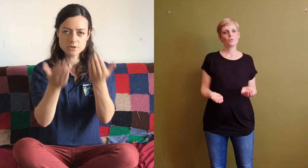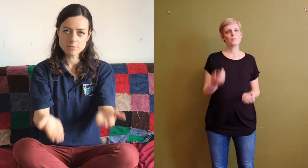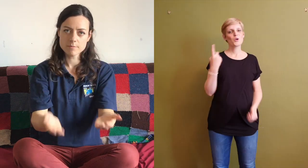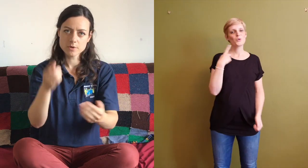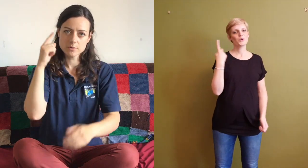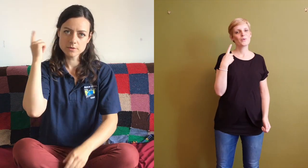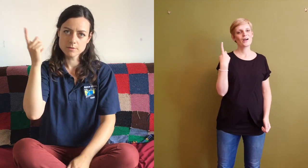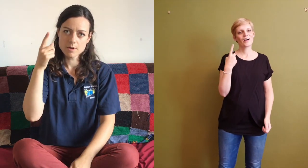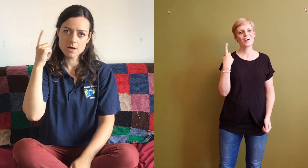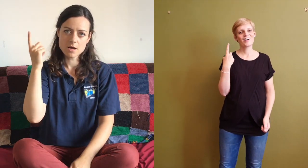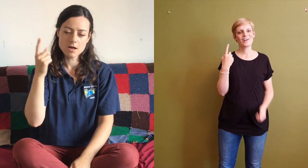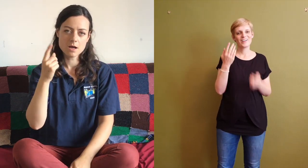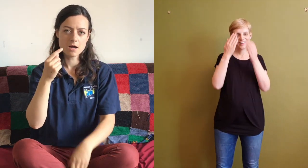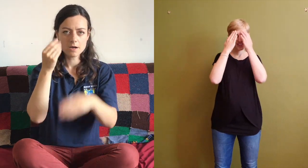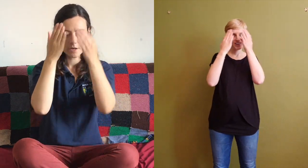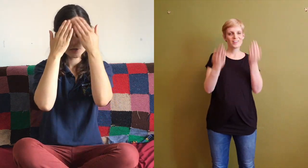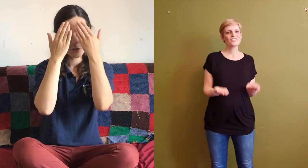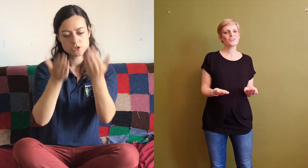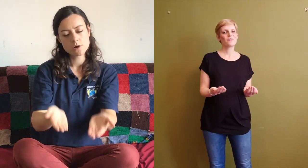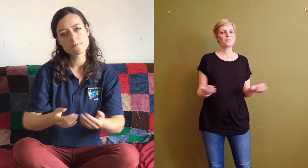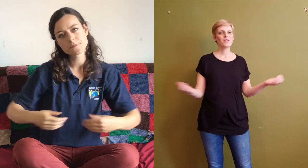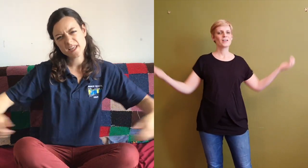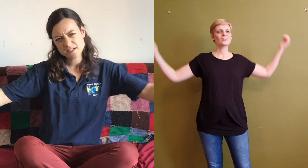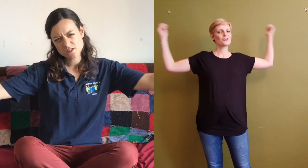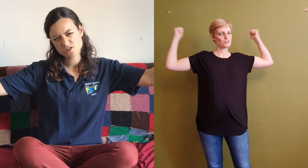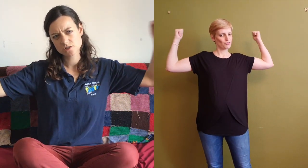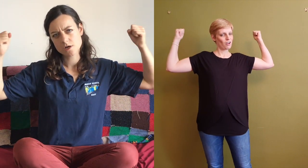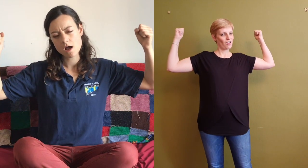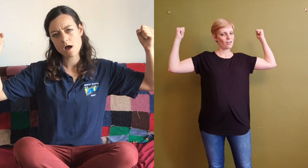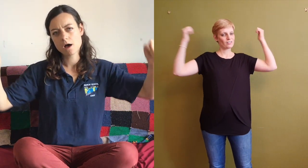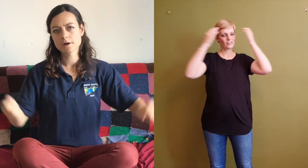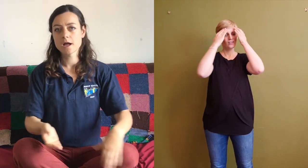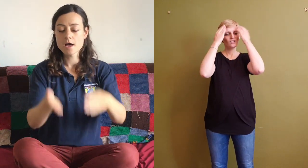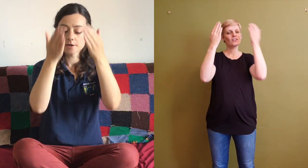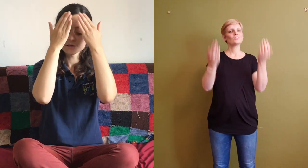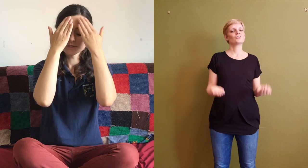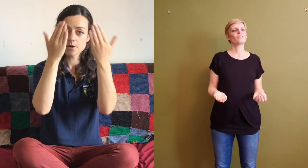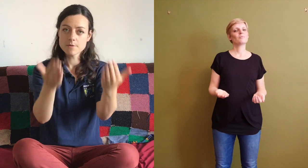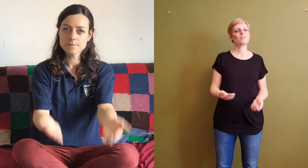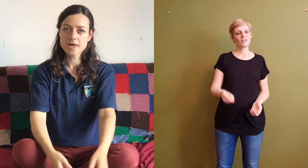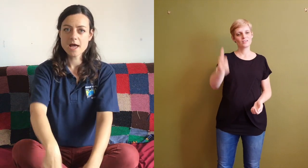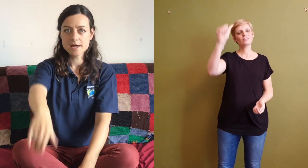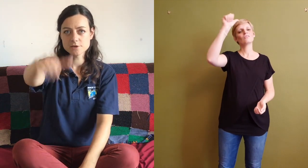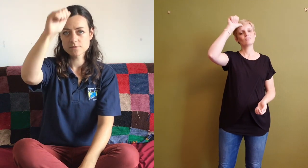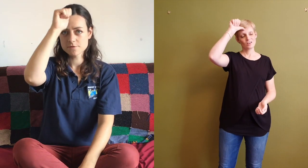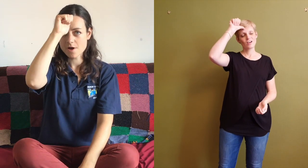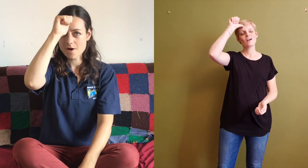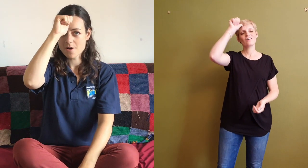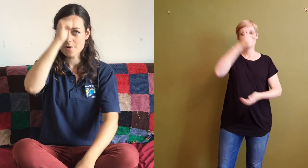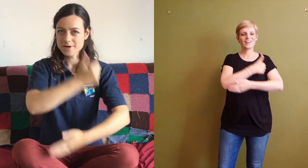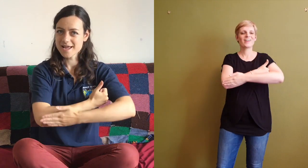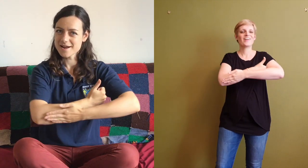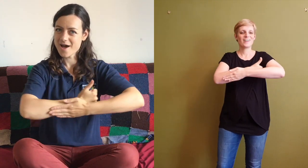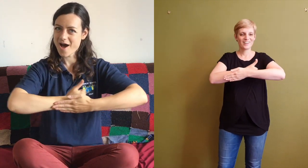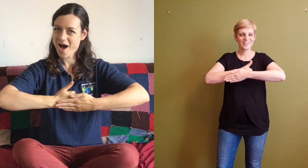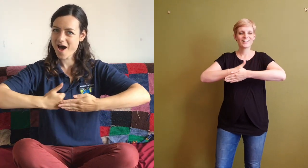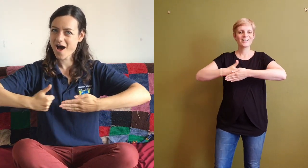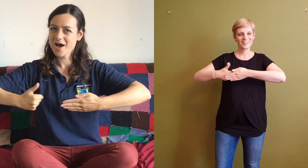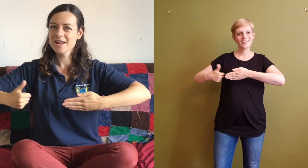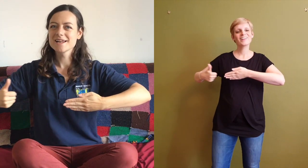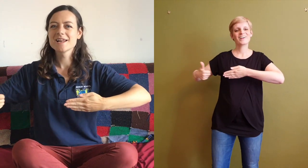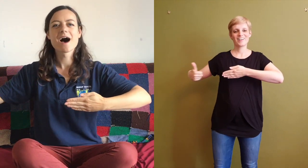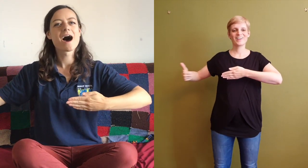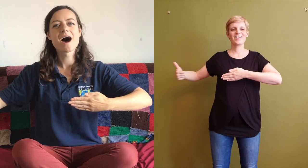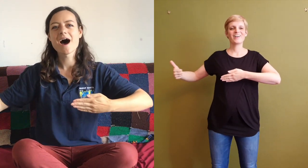Show them who you are Show them that you're strong Show them that you've known it